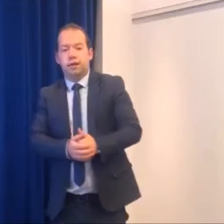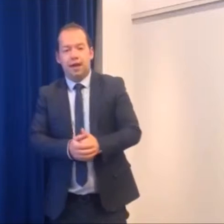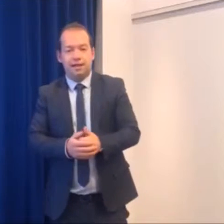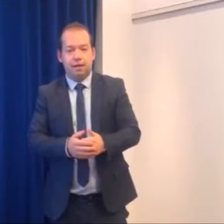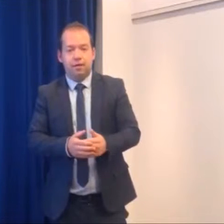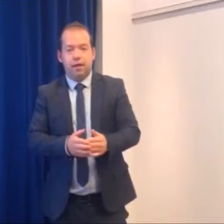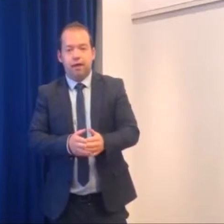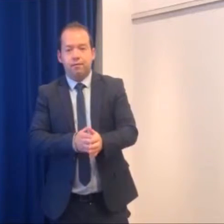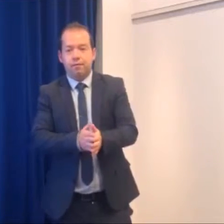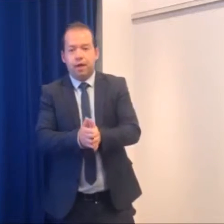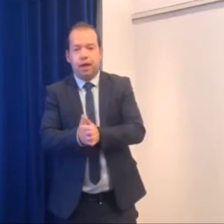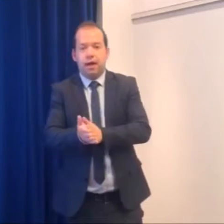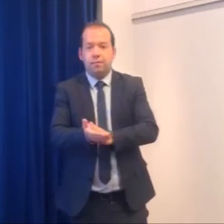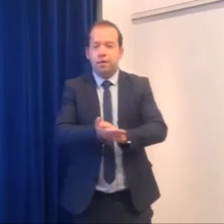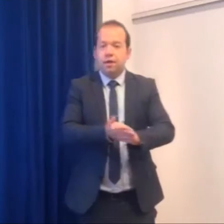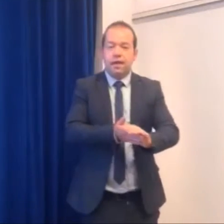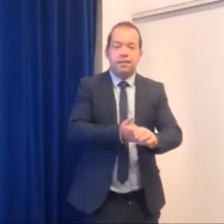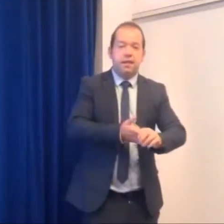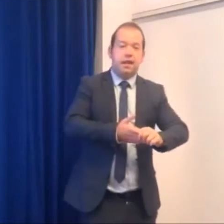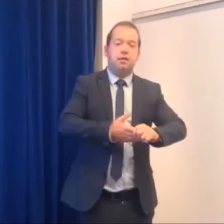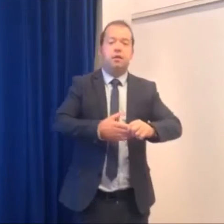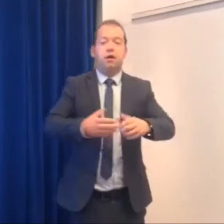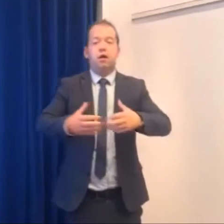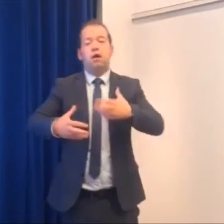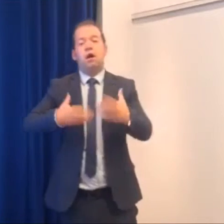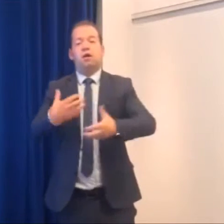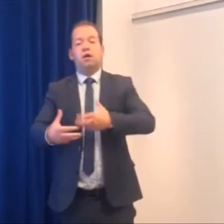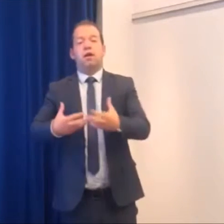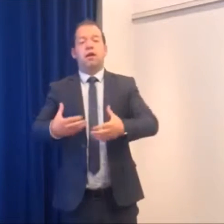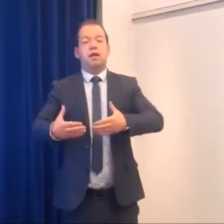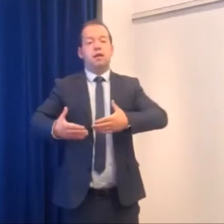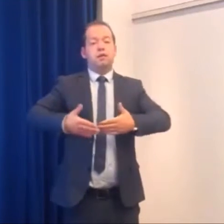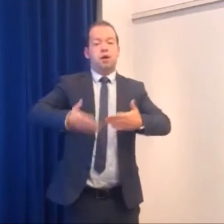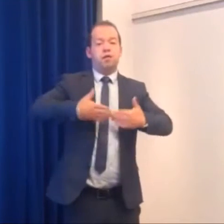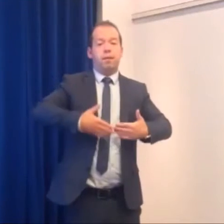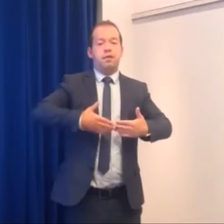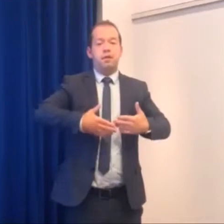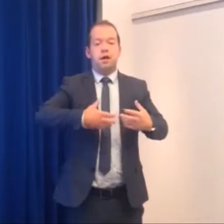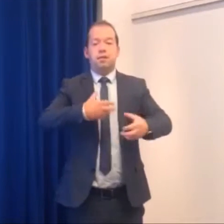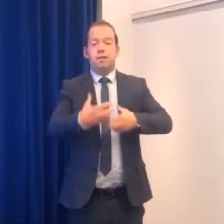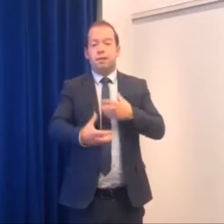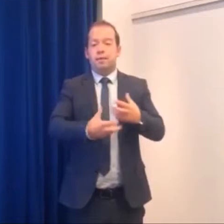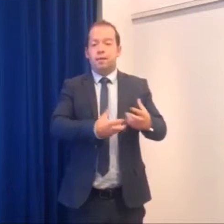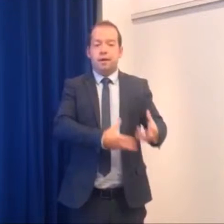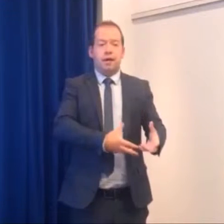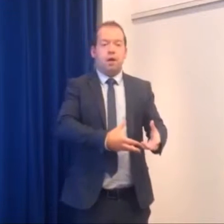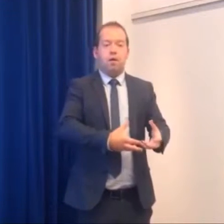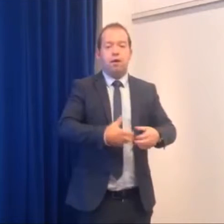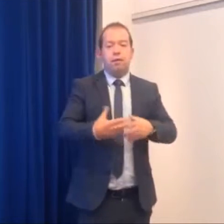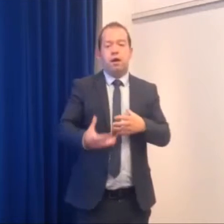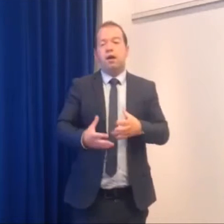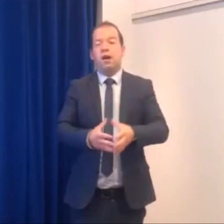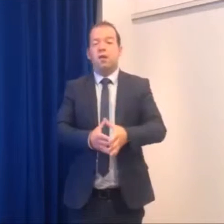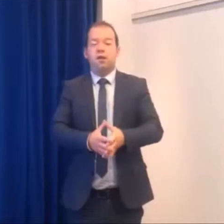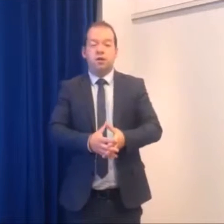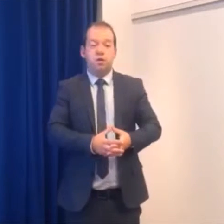last hour again and next year then you know I'm going to kind of ease off of it I'm going to spend maybe an hour with him an hour or two